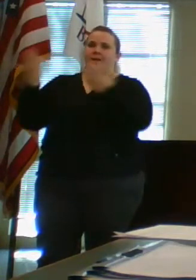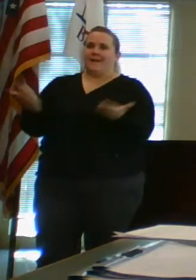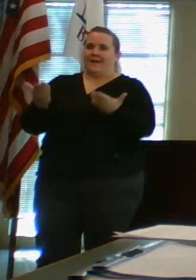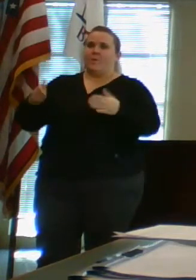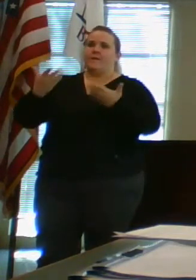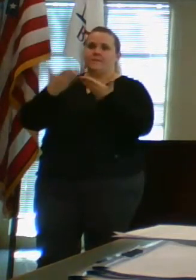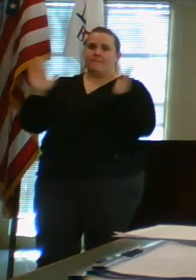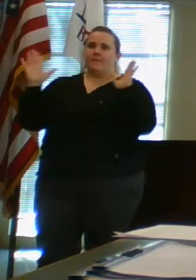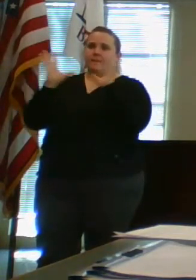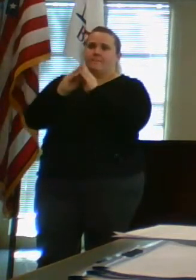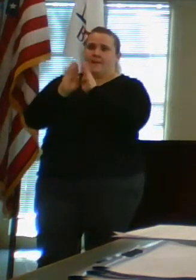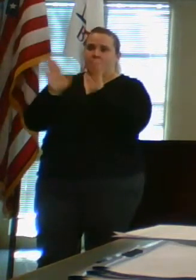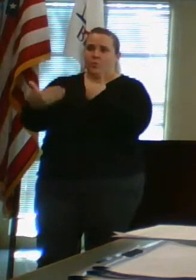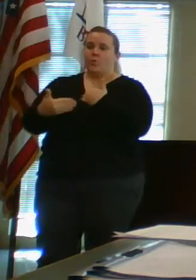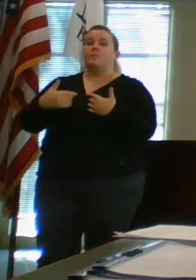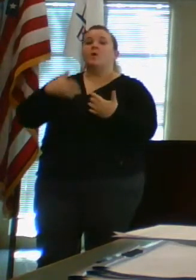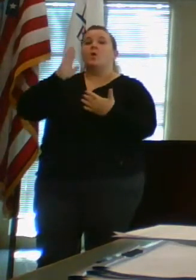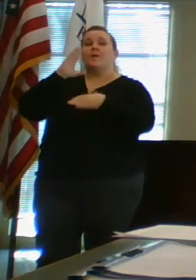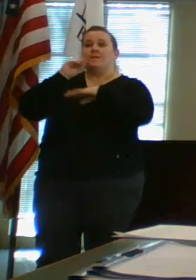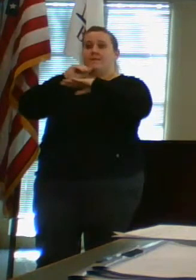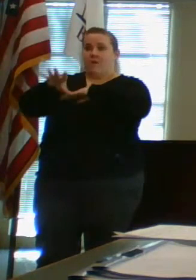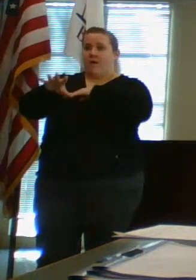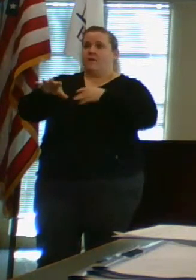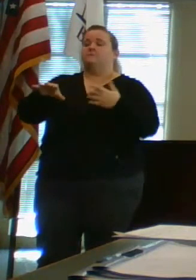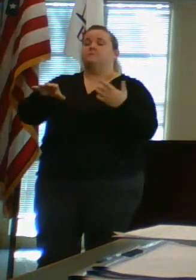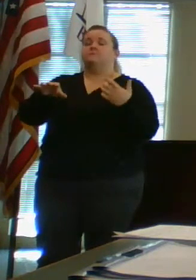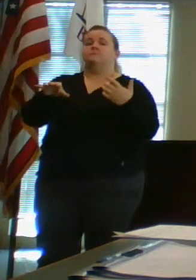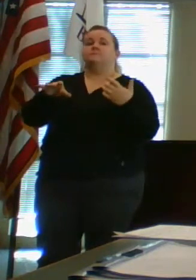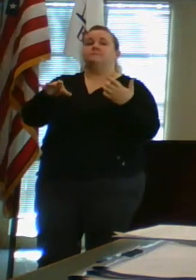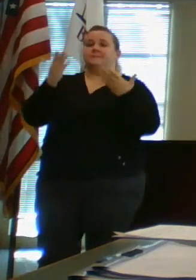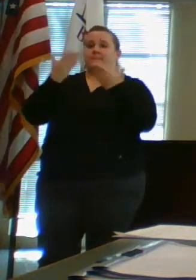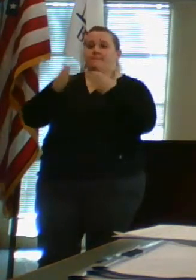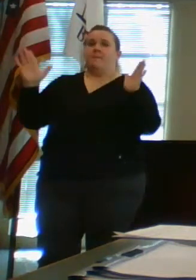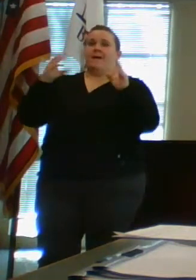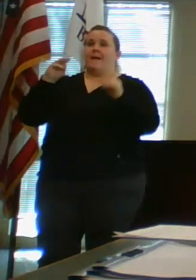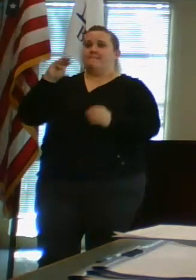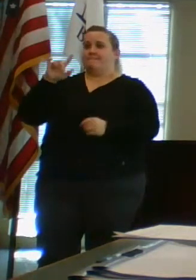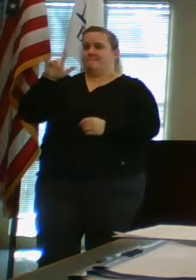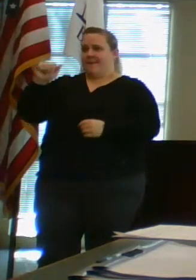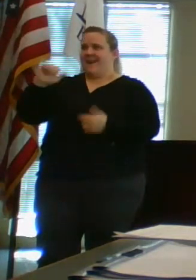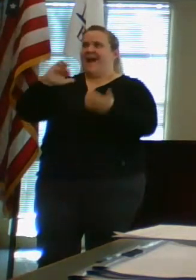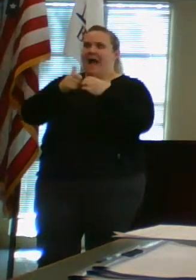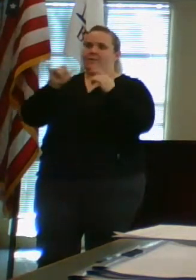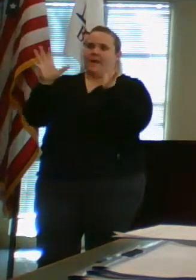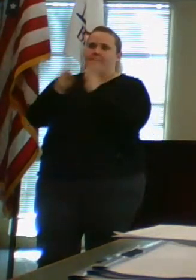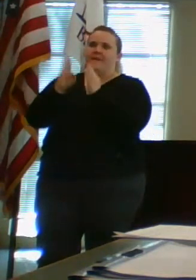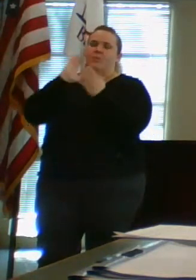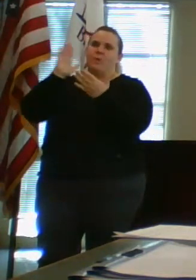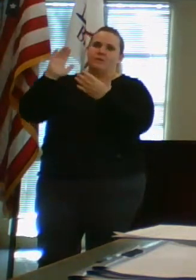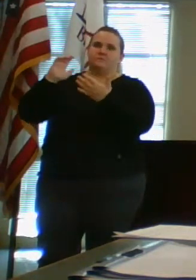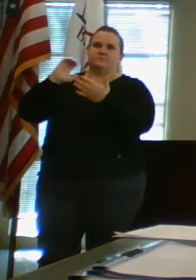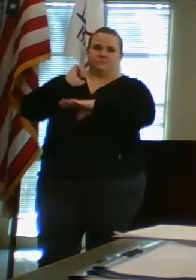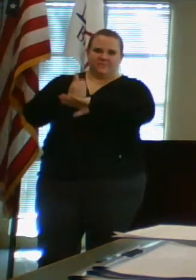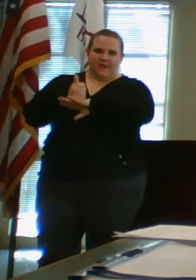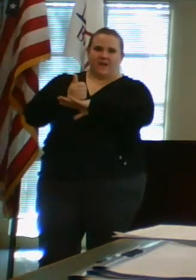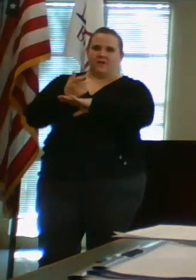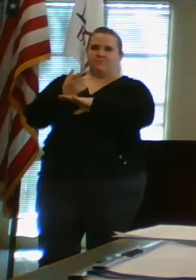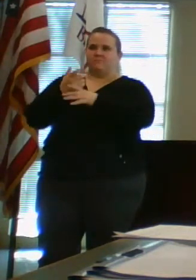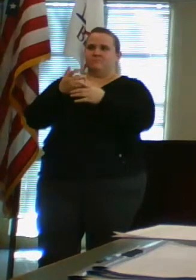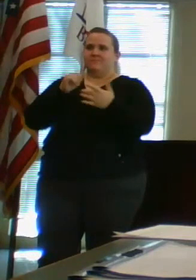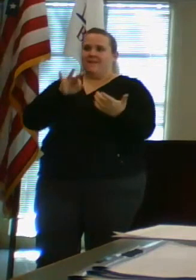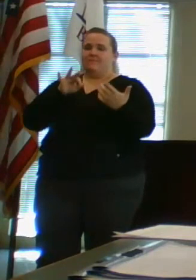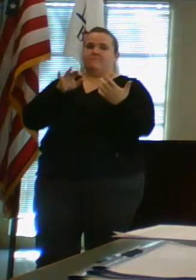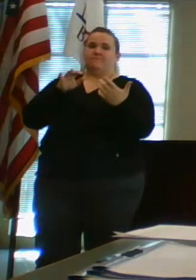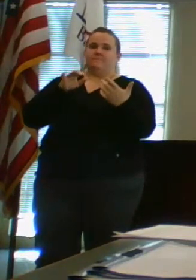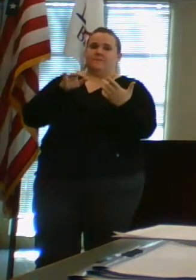We will advise the public and the media how that meeting will be held, whether